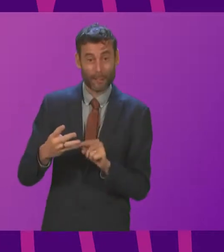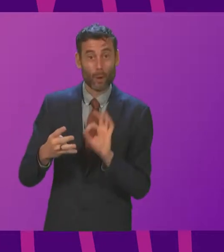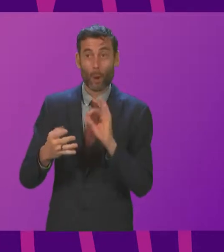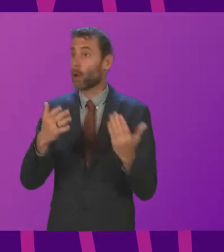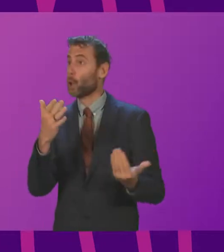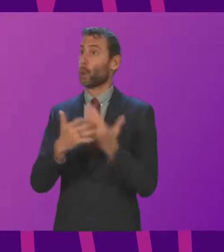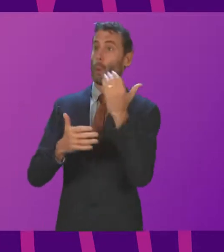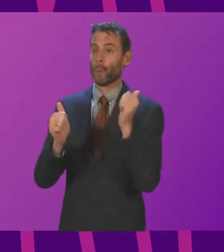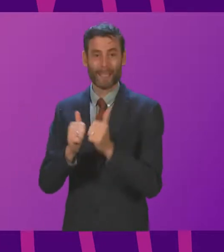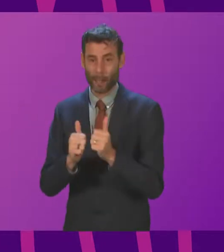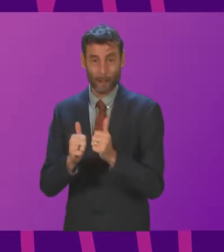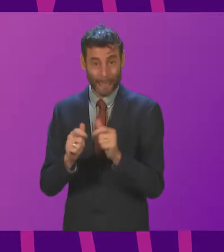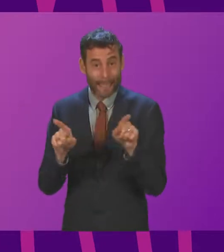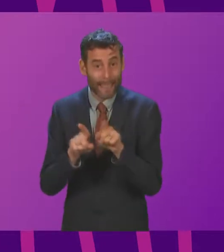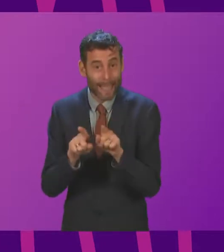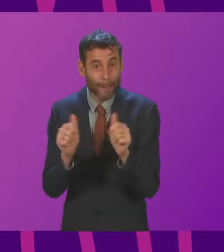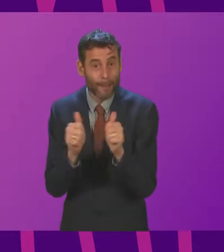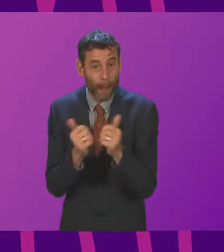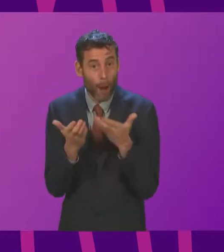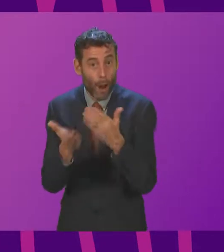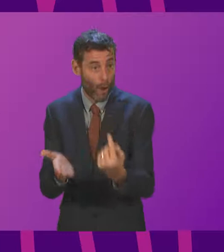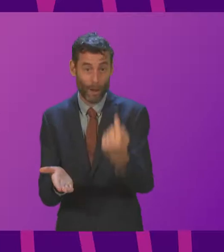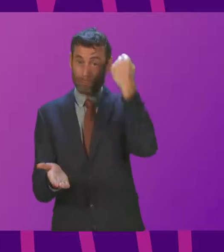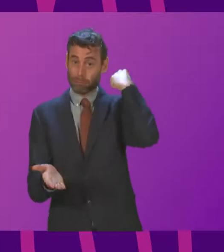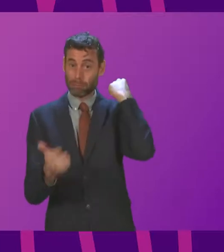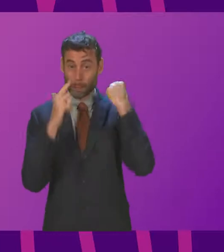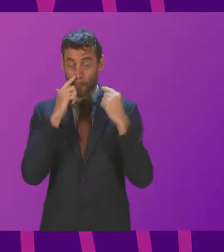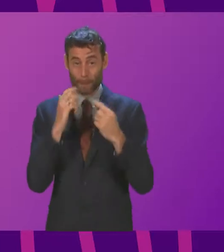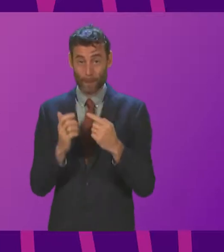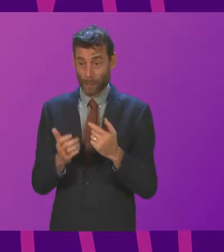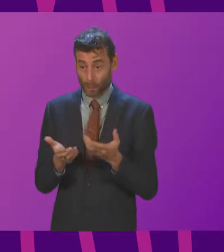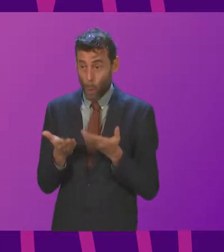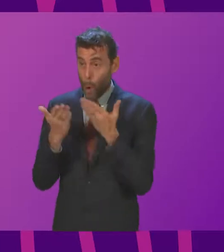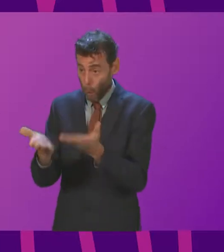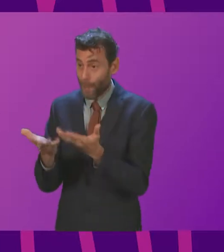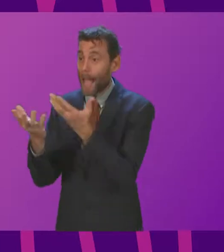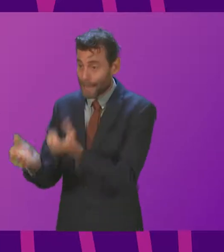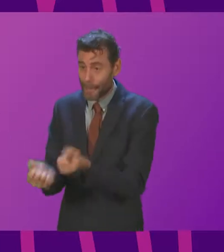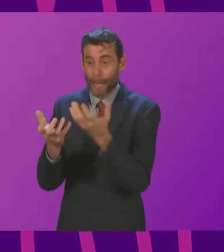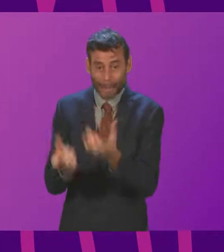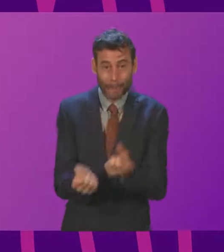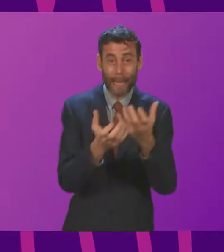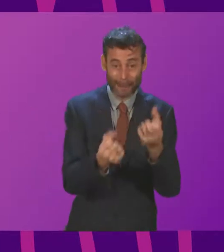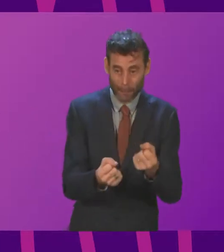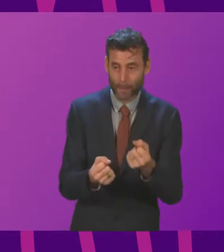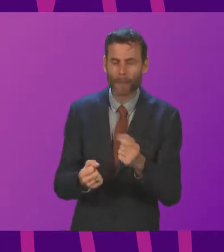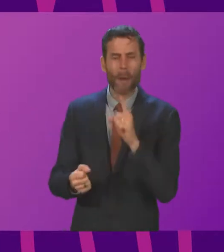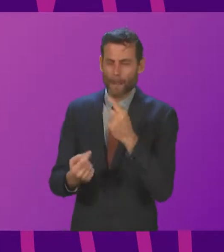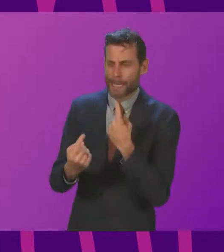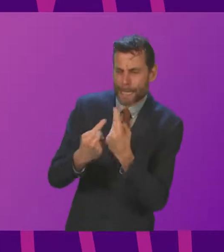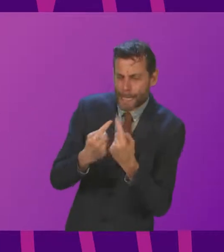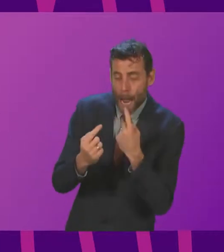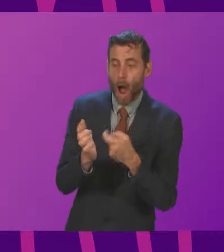It is the same deal that had been on the table at the weekend for the RMT. I am delighted that agreement has been reached because it now